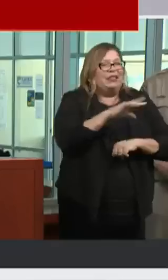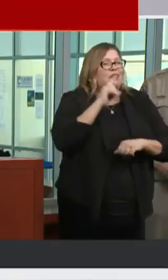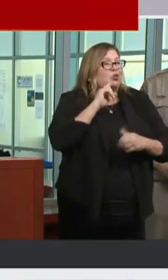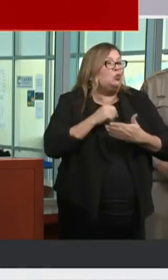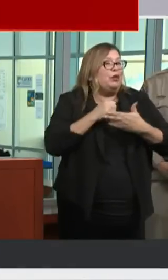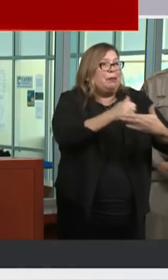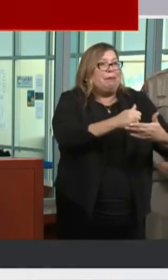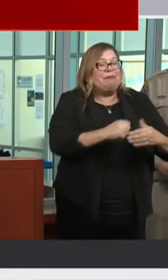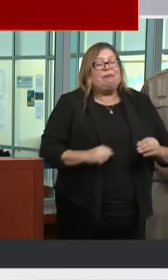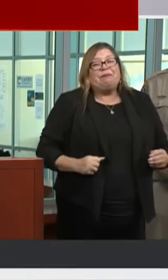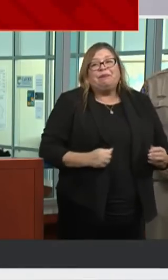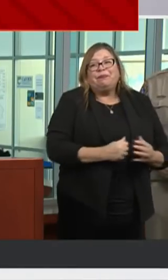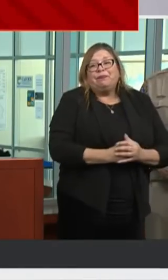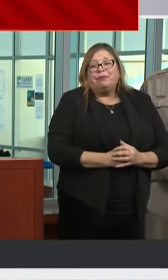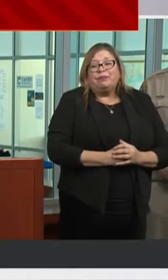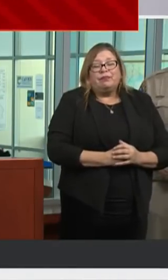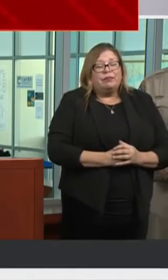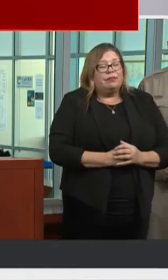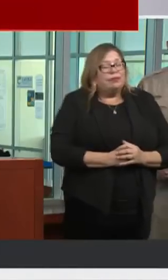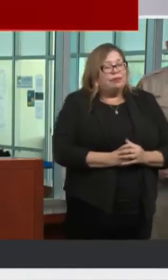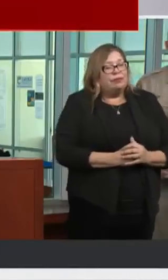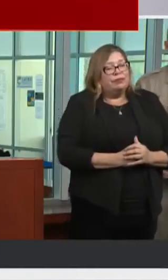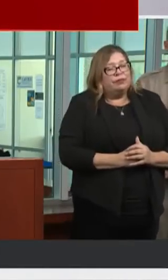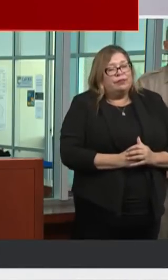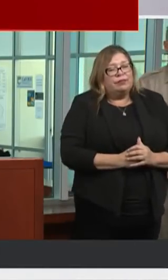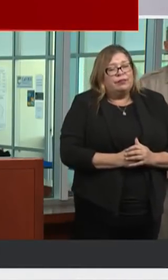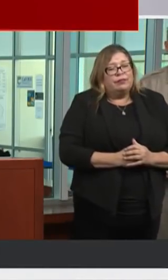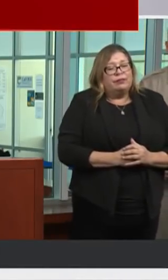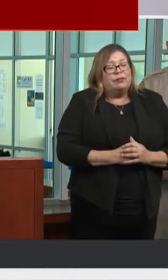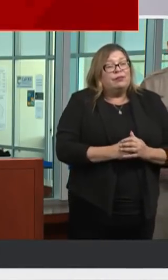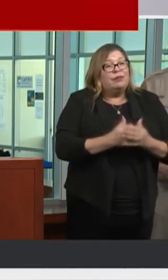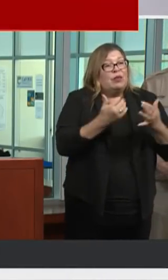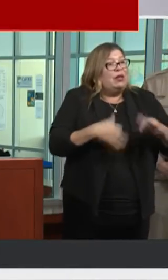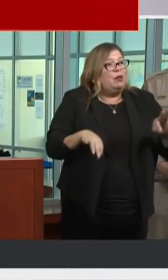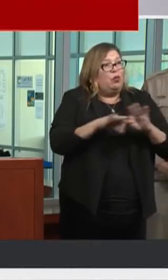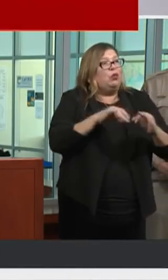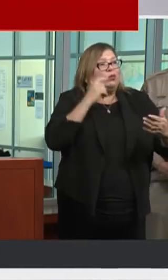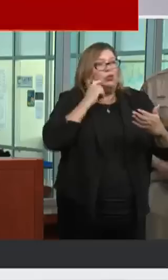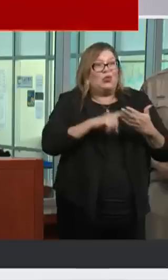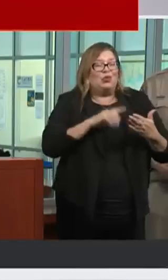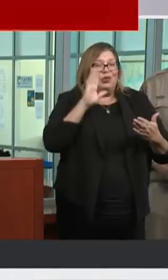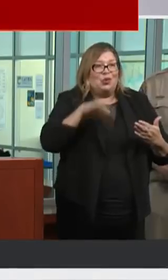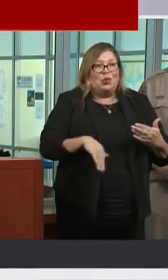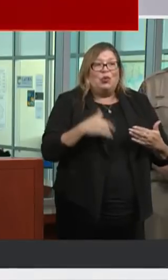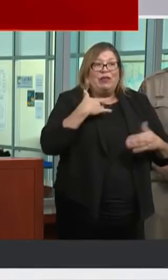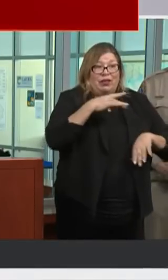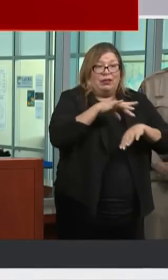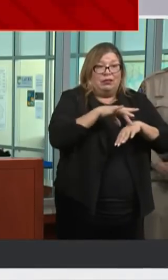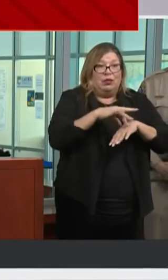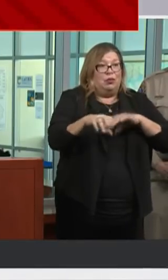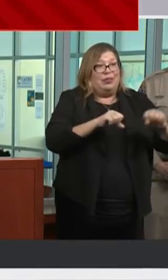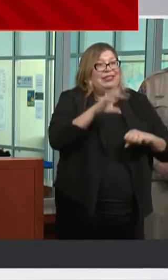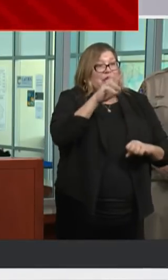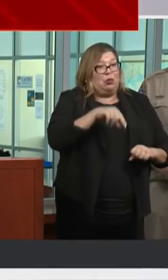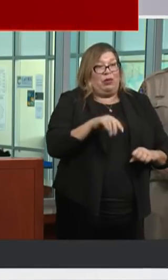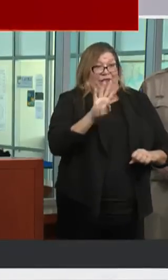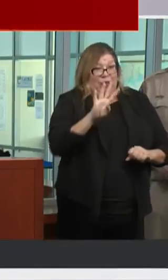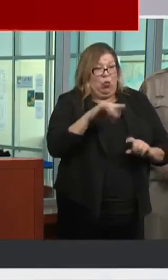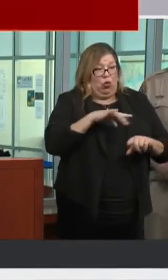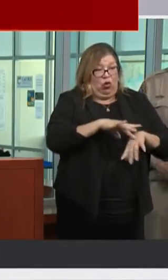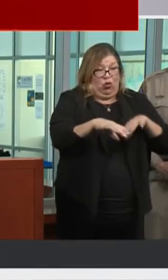aid. Important to note that following the 6.4, we've had up to 80 now